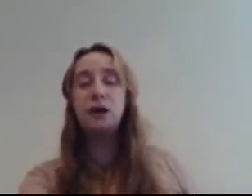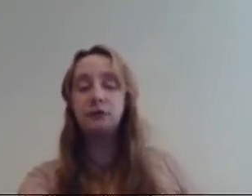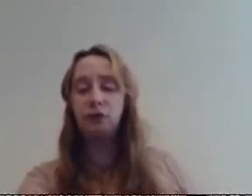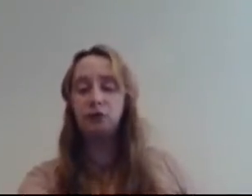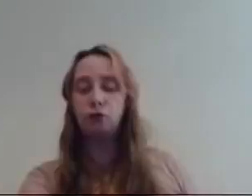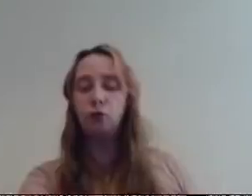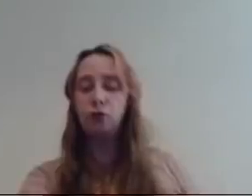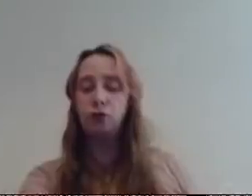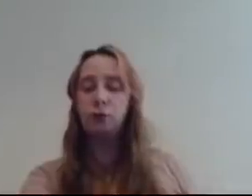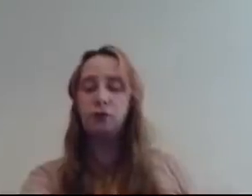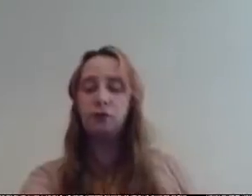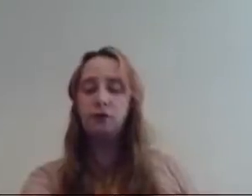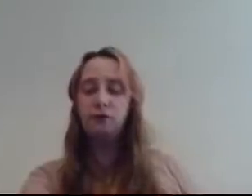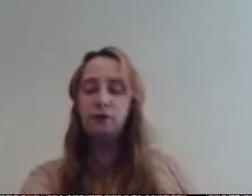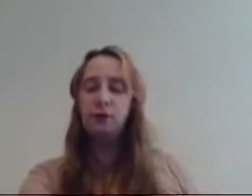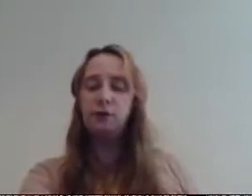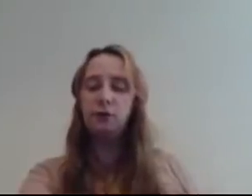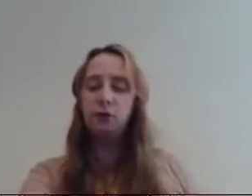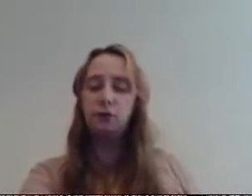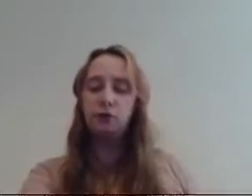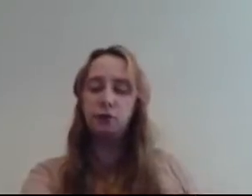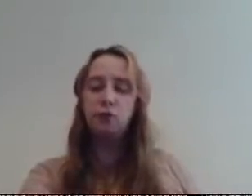your heart to control the quirk you don't want to go out of control